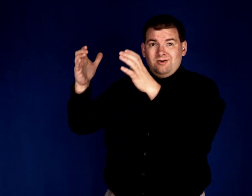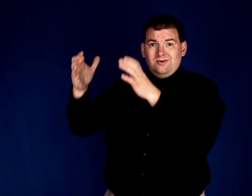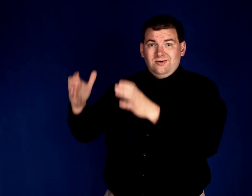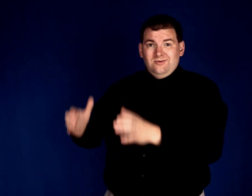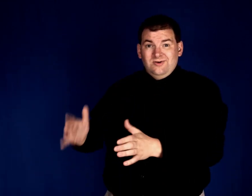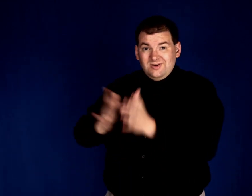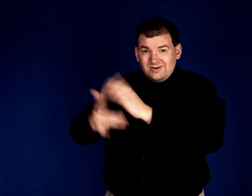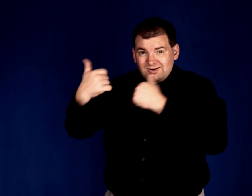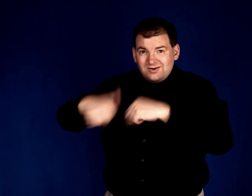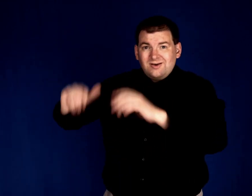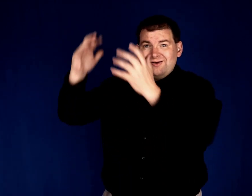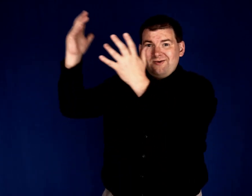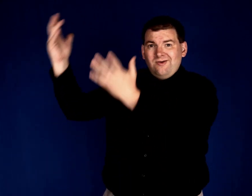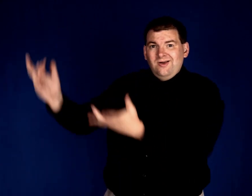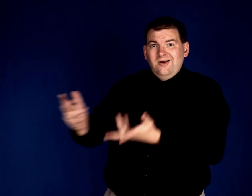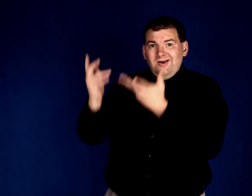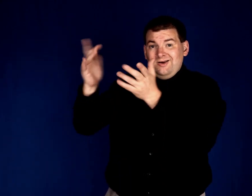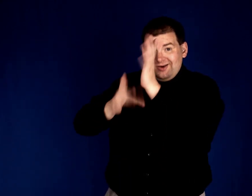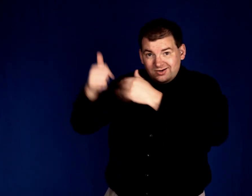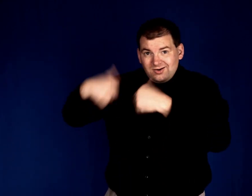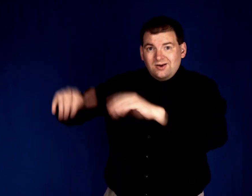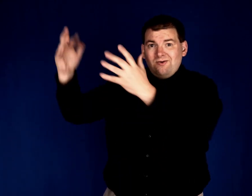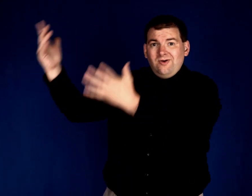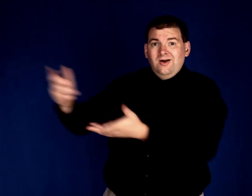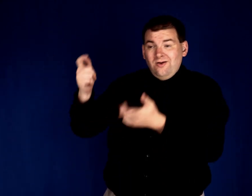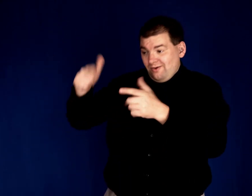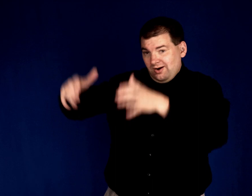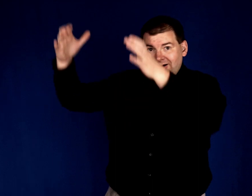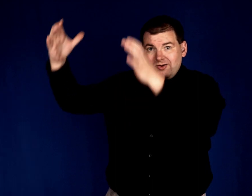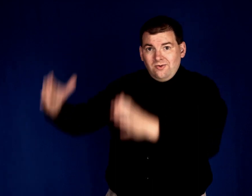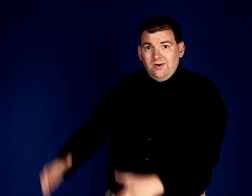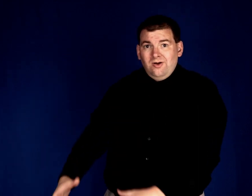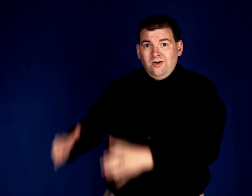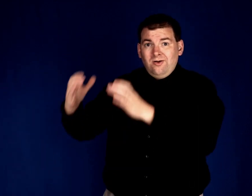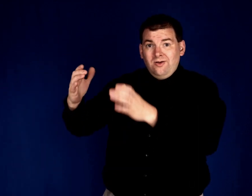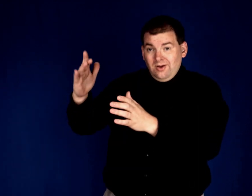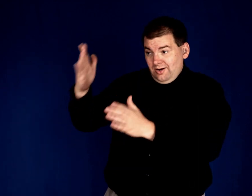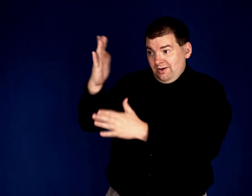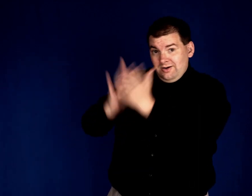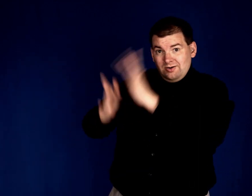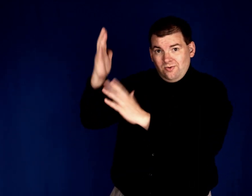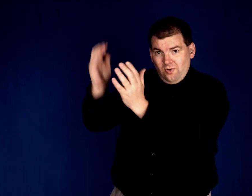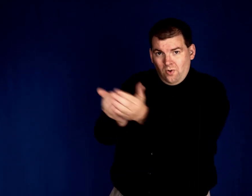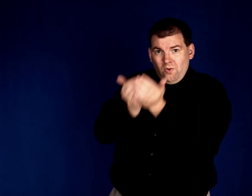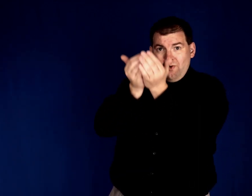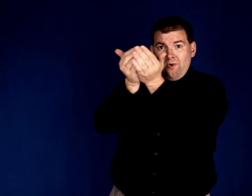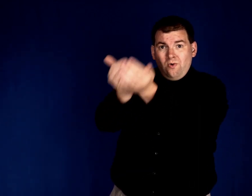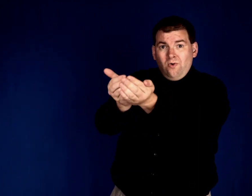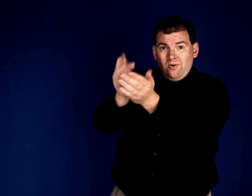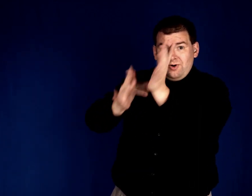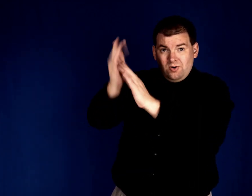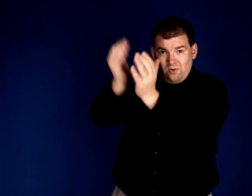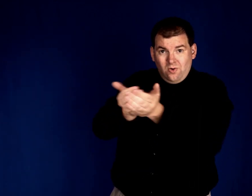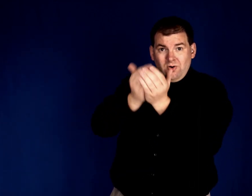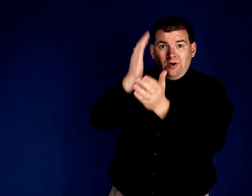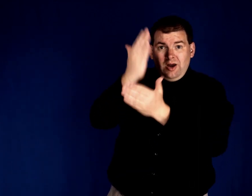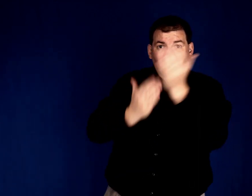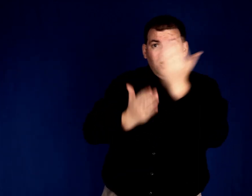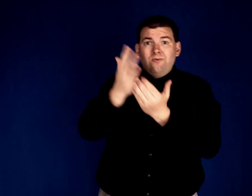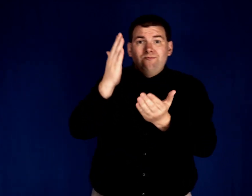and he's holding out his